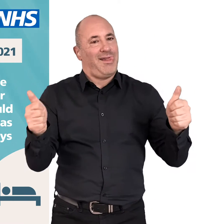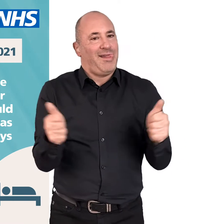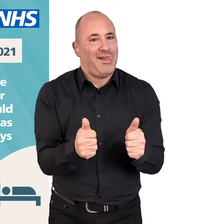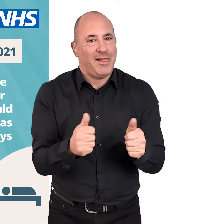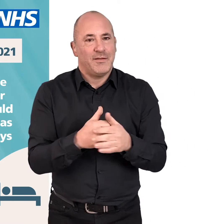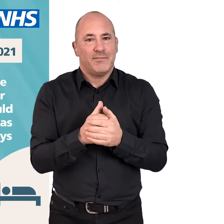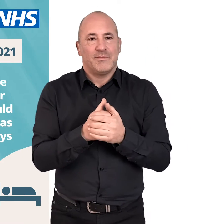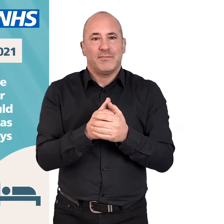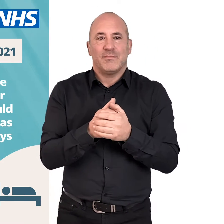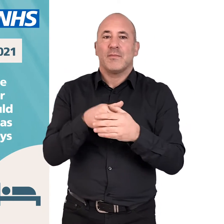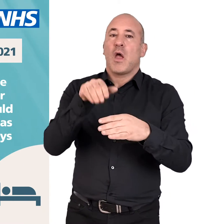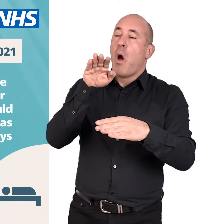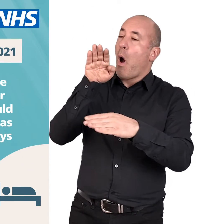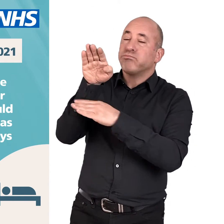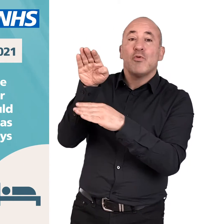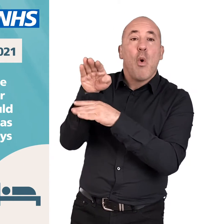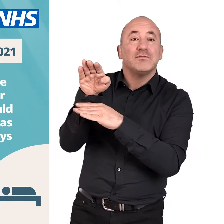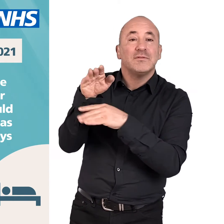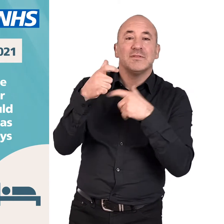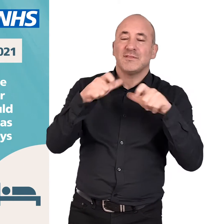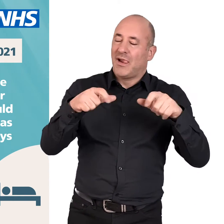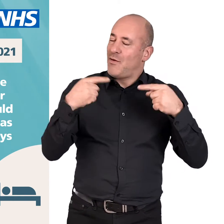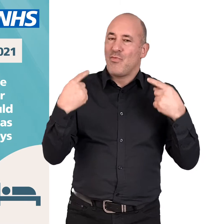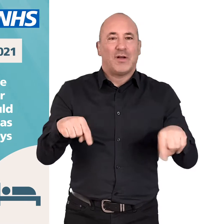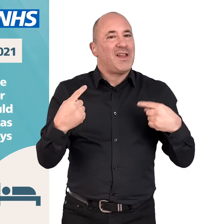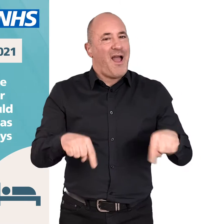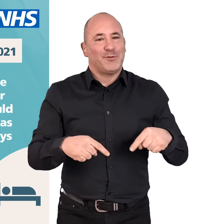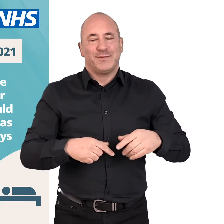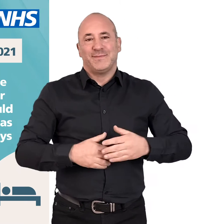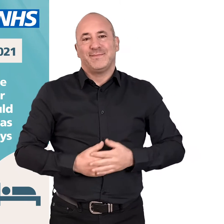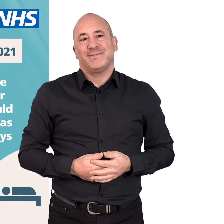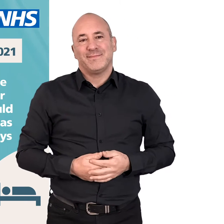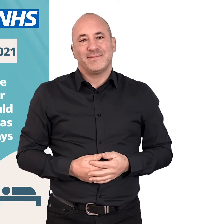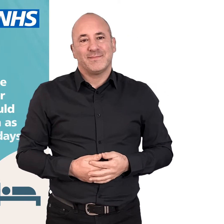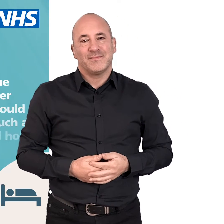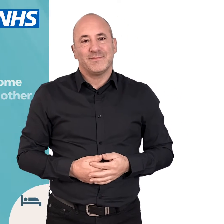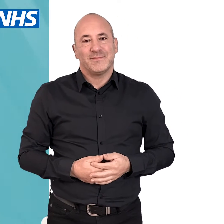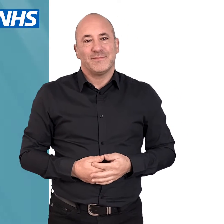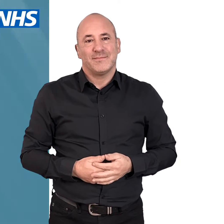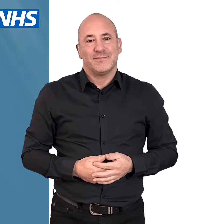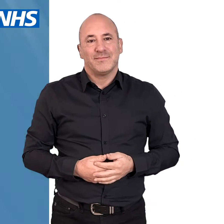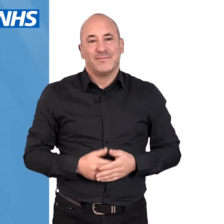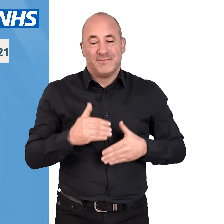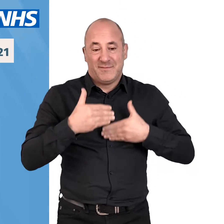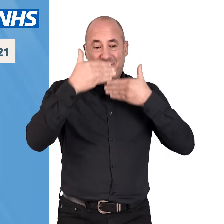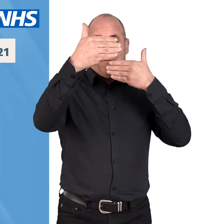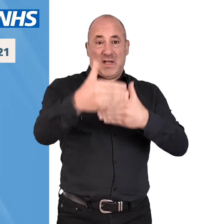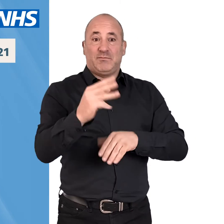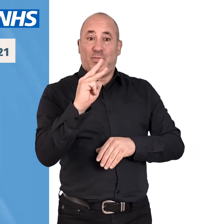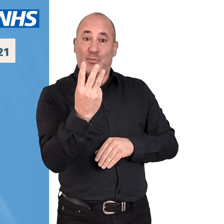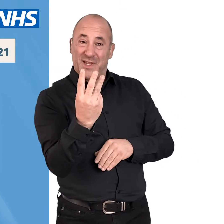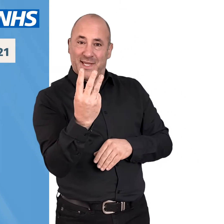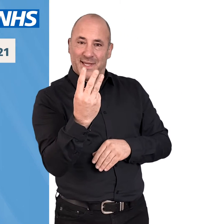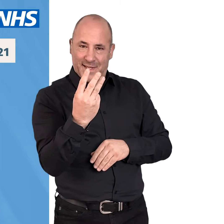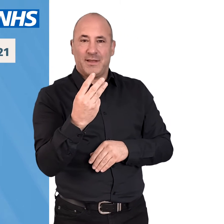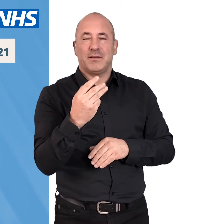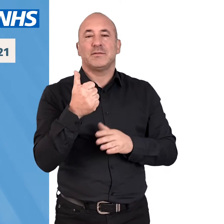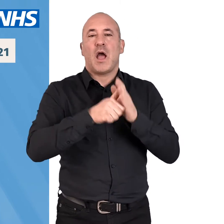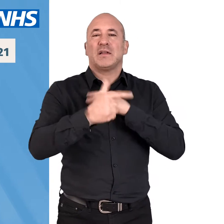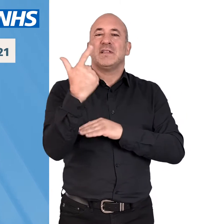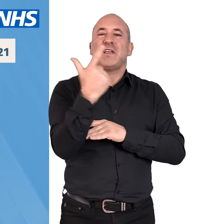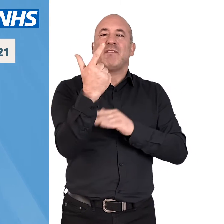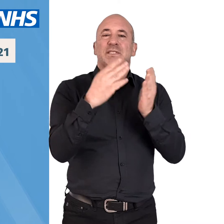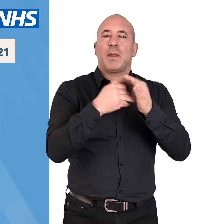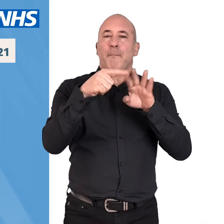much as possible. International holidays are still not allowed. Step three, not before the